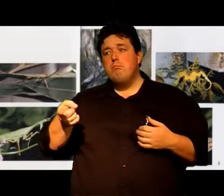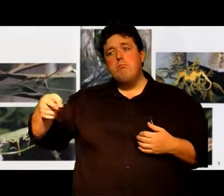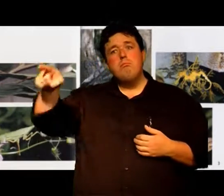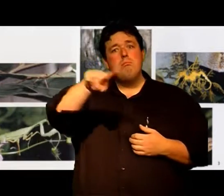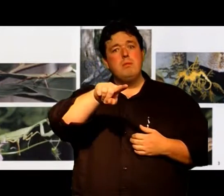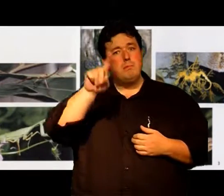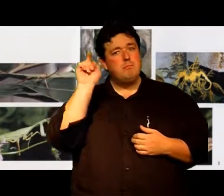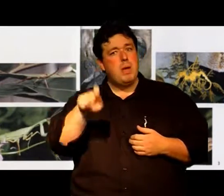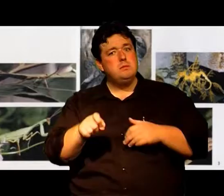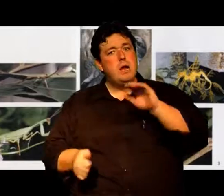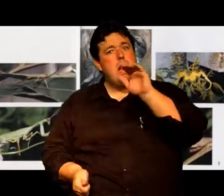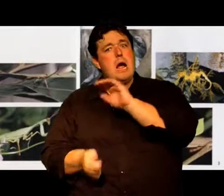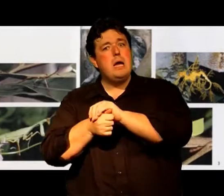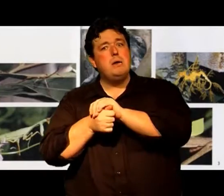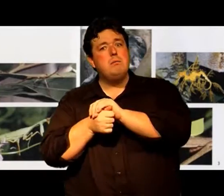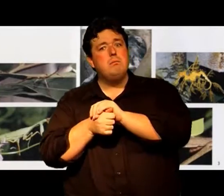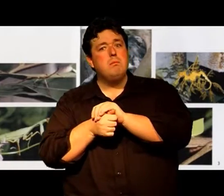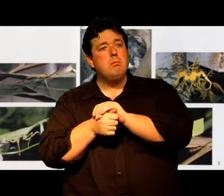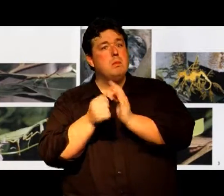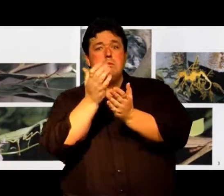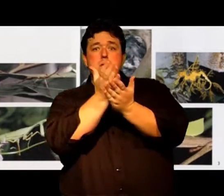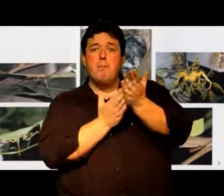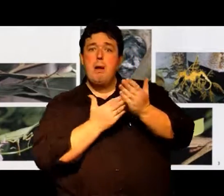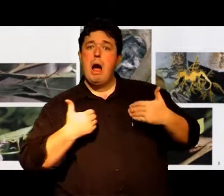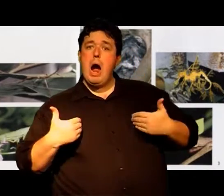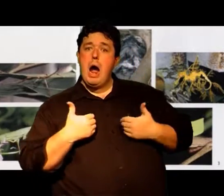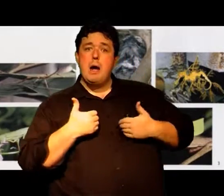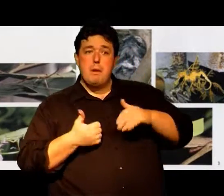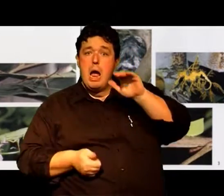There are many different animals around the world and some of them hide